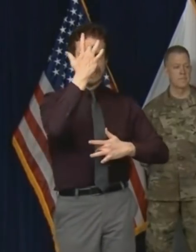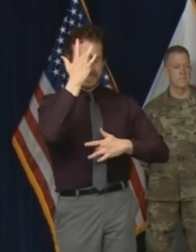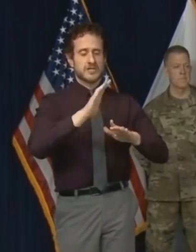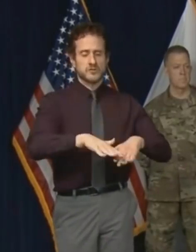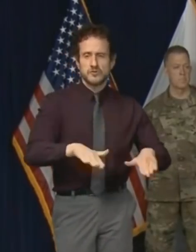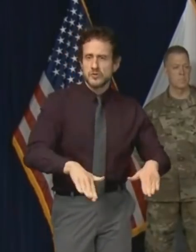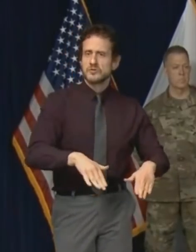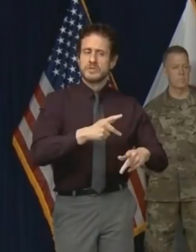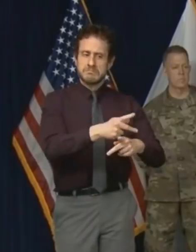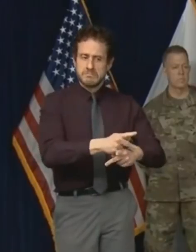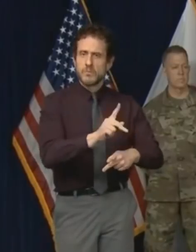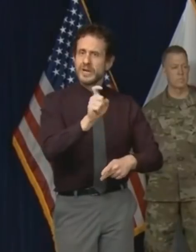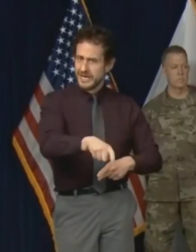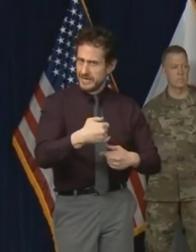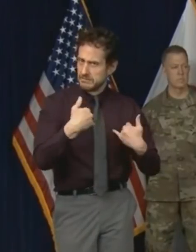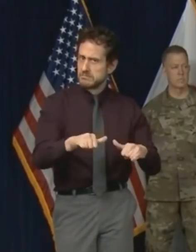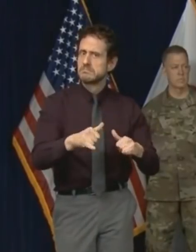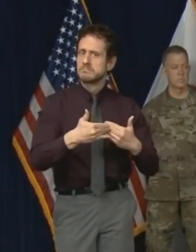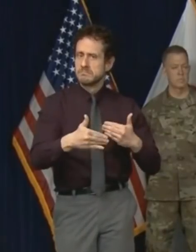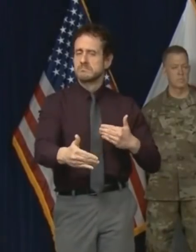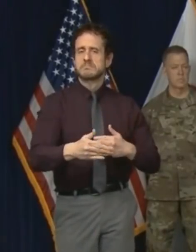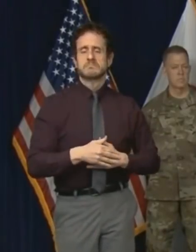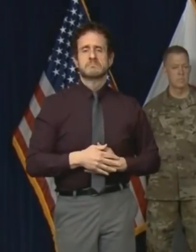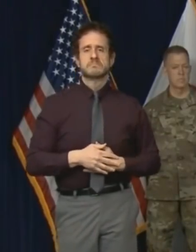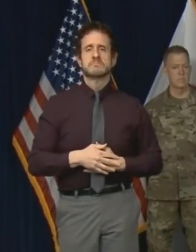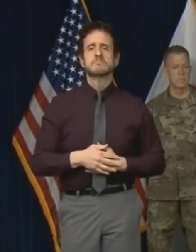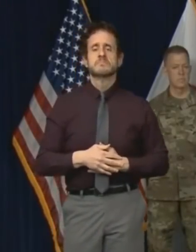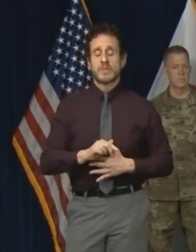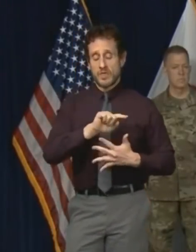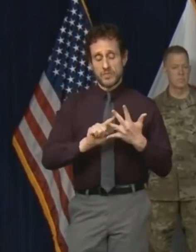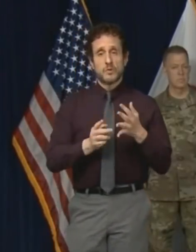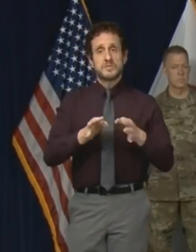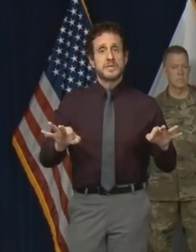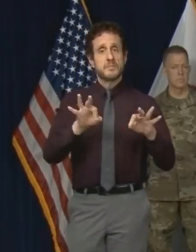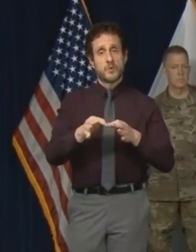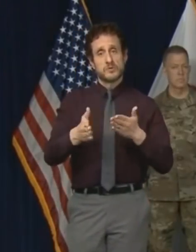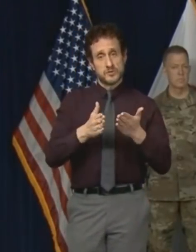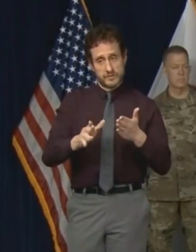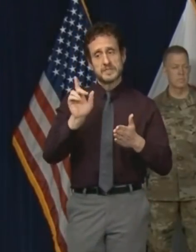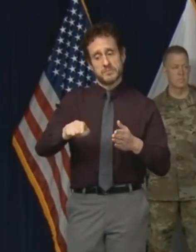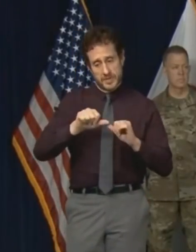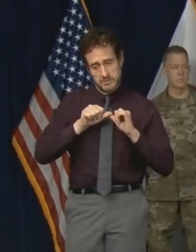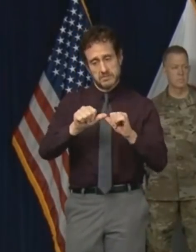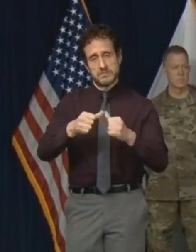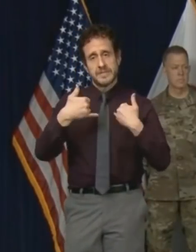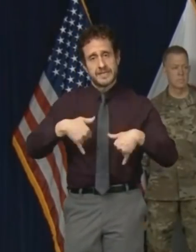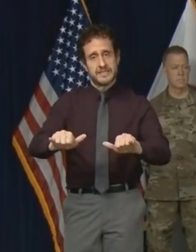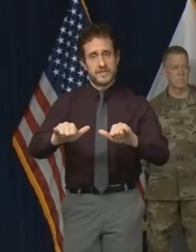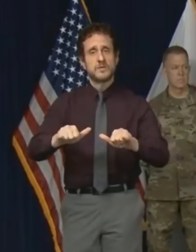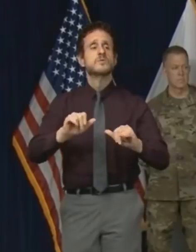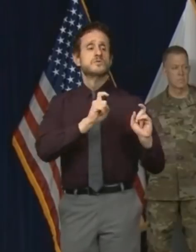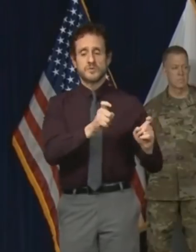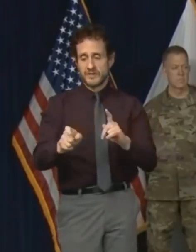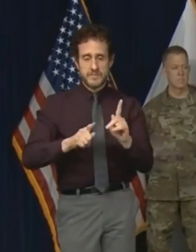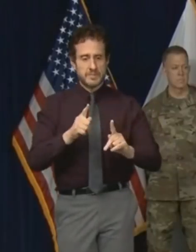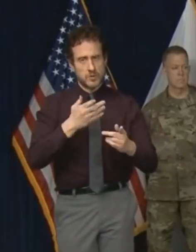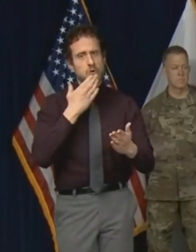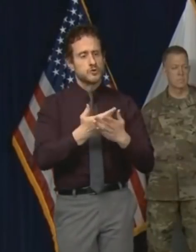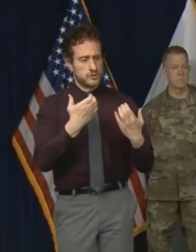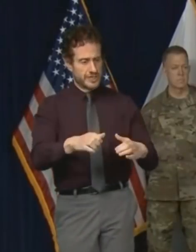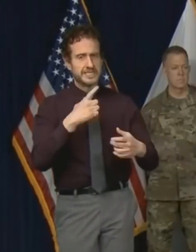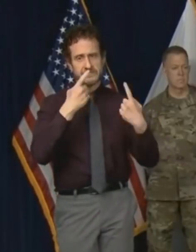seniors. This is about the continuity of the essential services that give people a real chance. this is most vulnerable